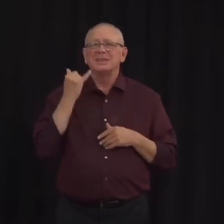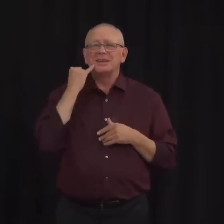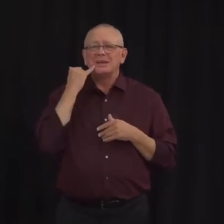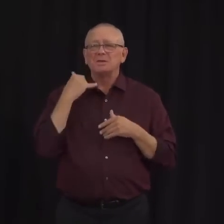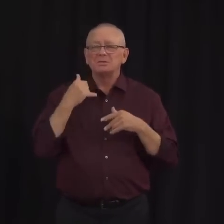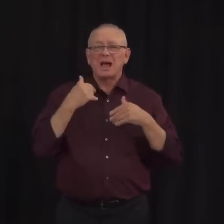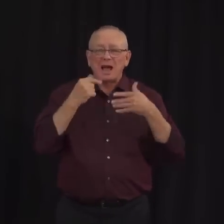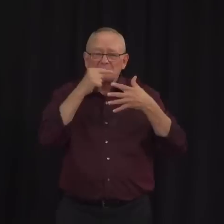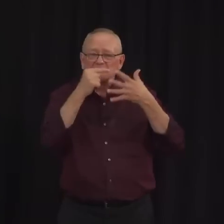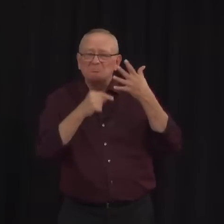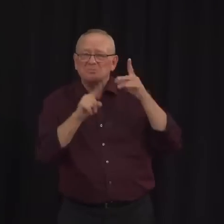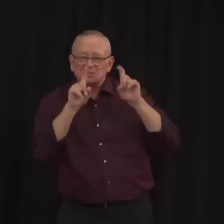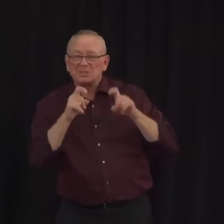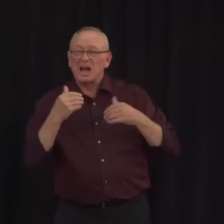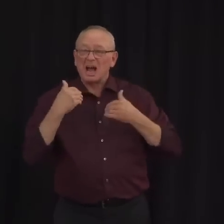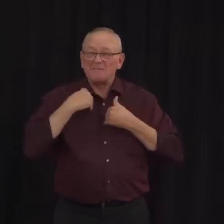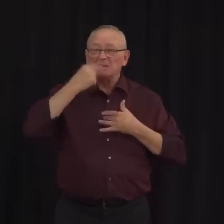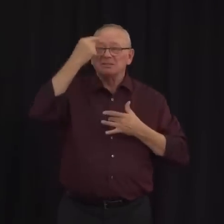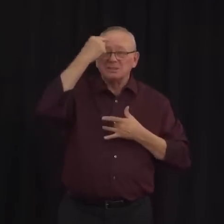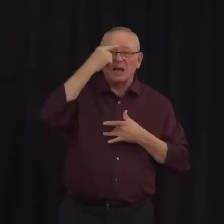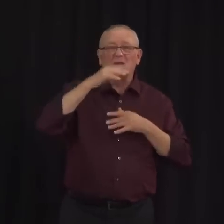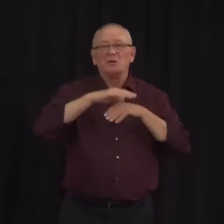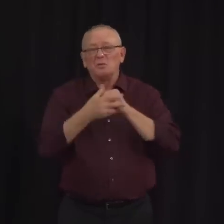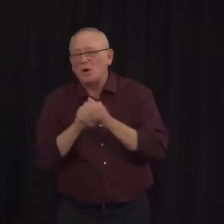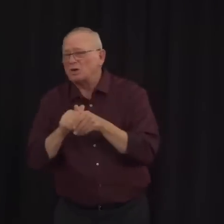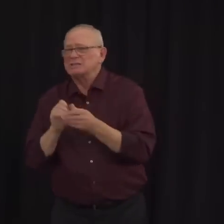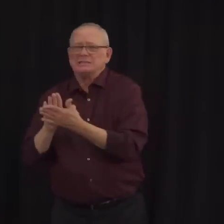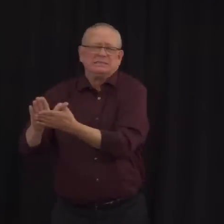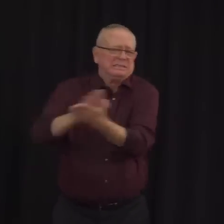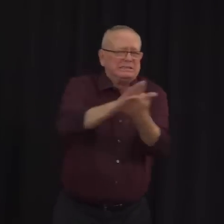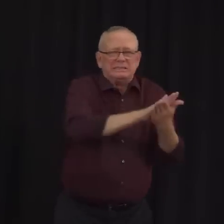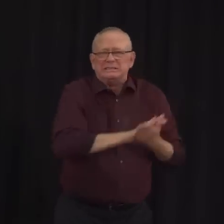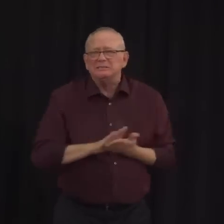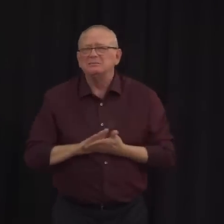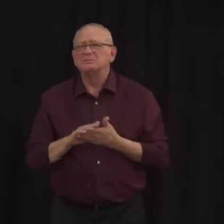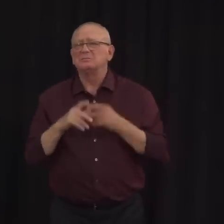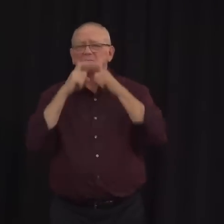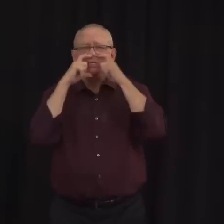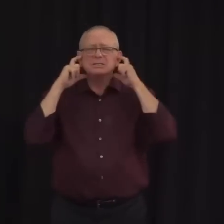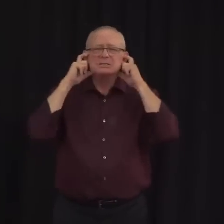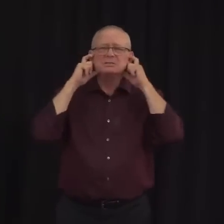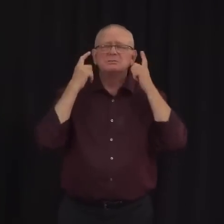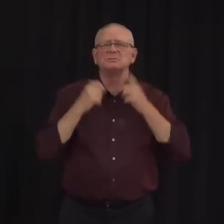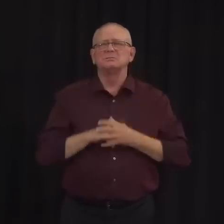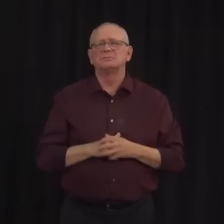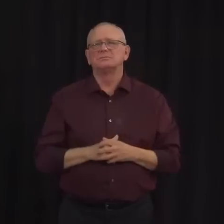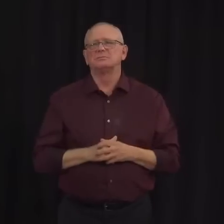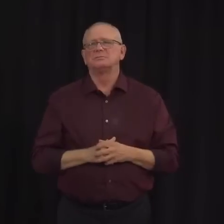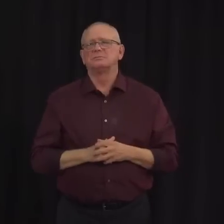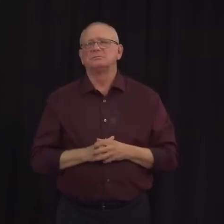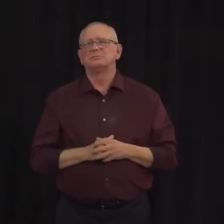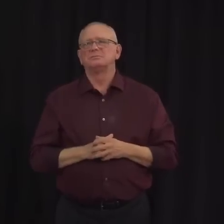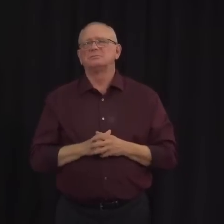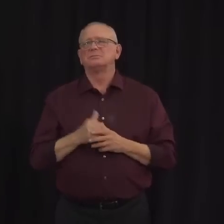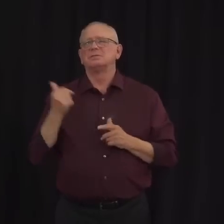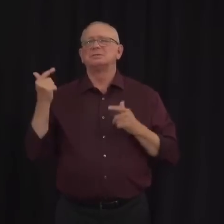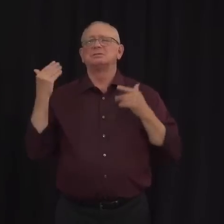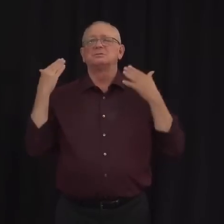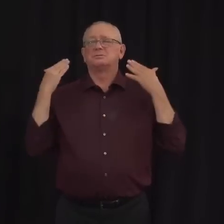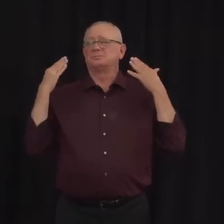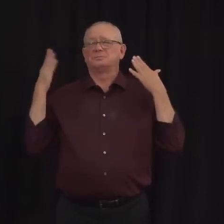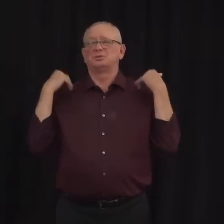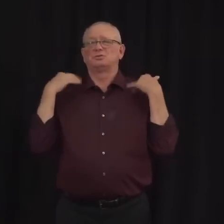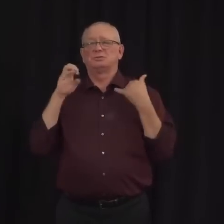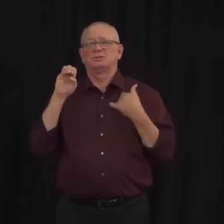regular cleaning, hand washing, and all of those measures are in place. I know that Deputy Minister Korbold has talked specifically about some of